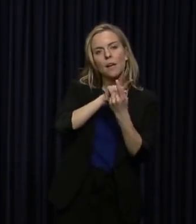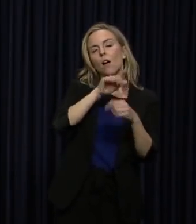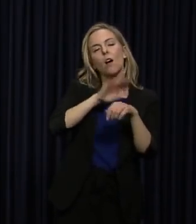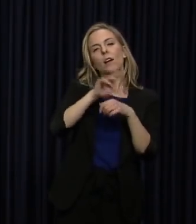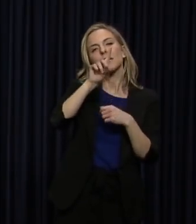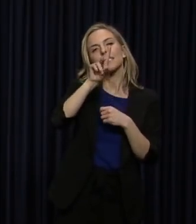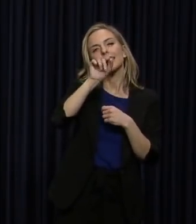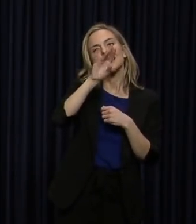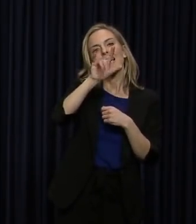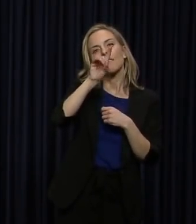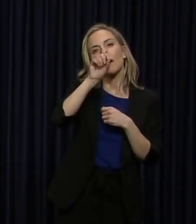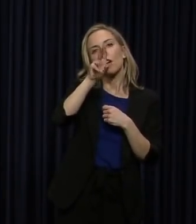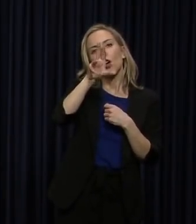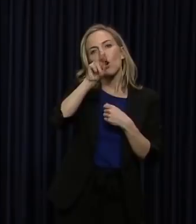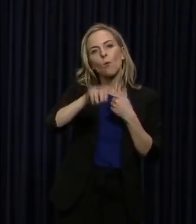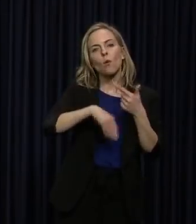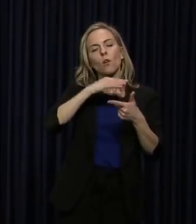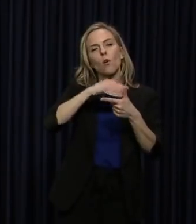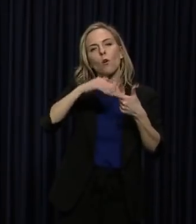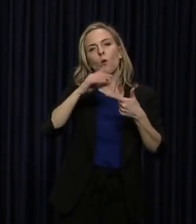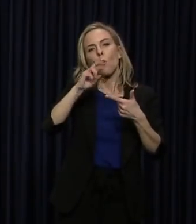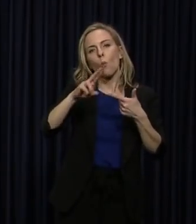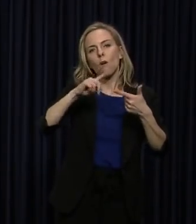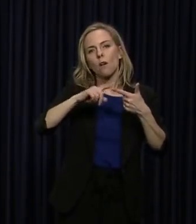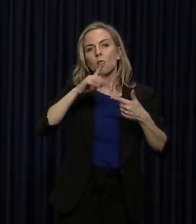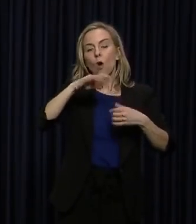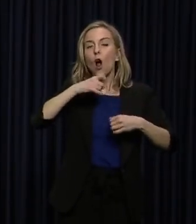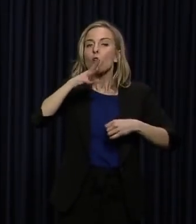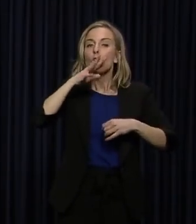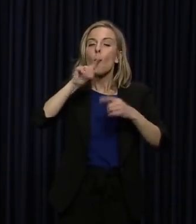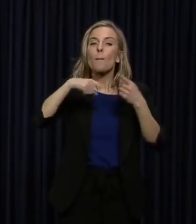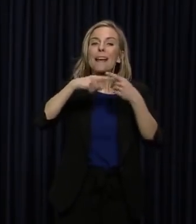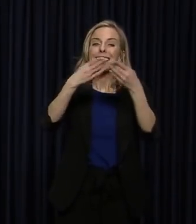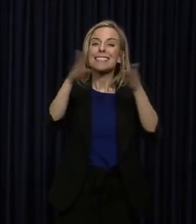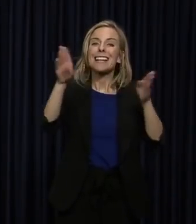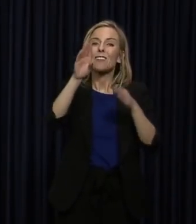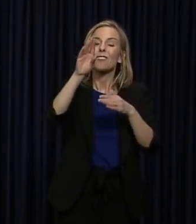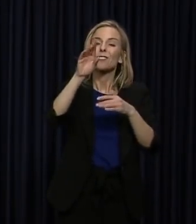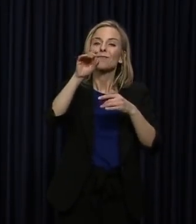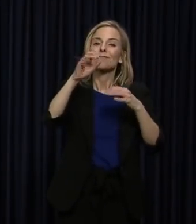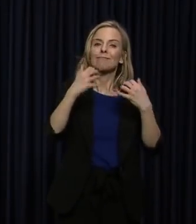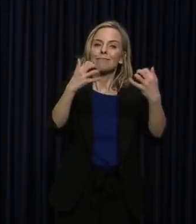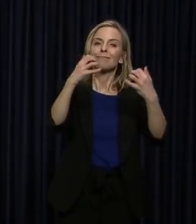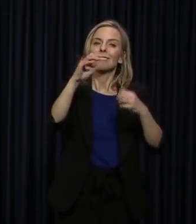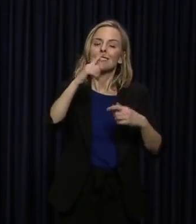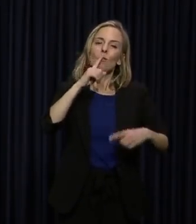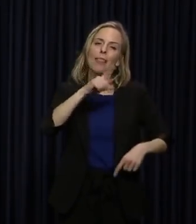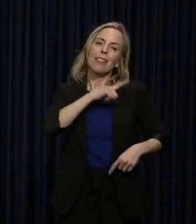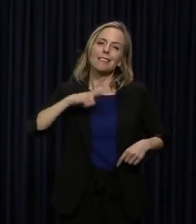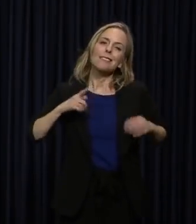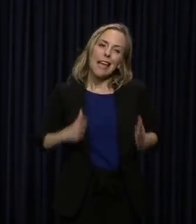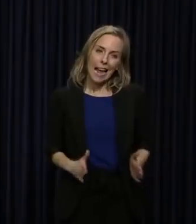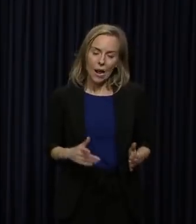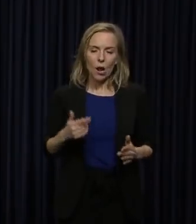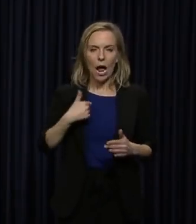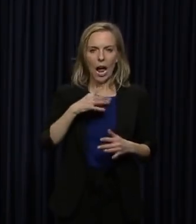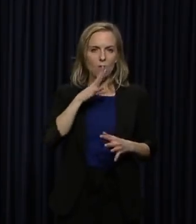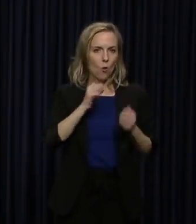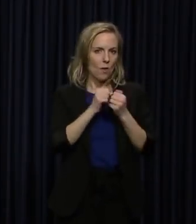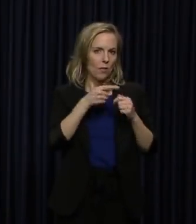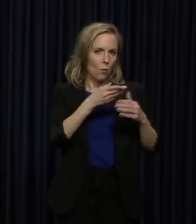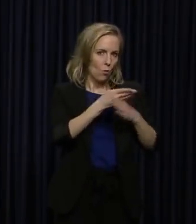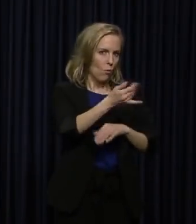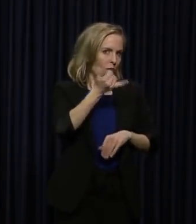on Sunday to discuss what to do with the General Assembly? I talked individually with them by phone, and then we'll allow them to make any